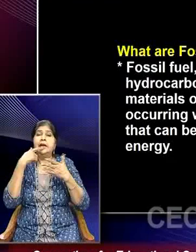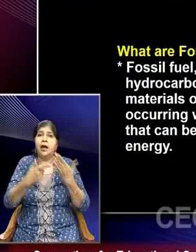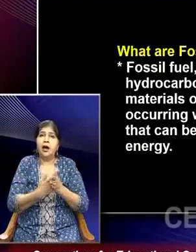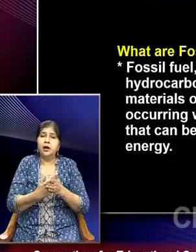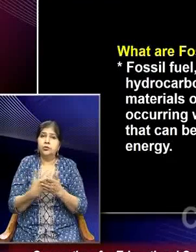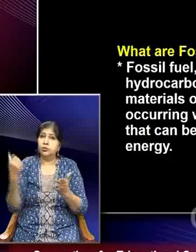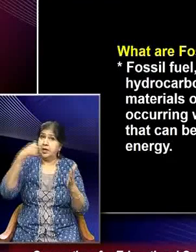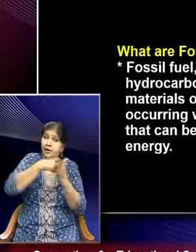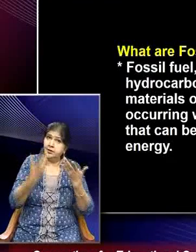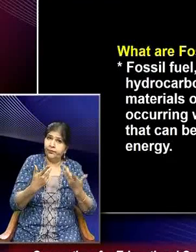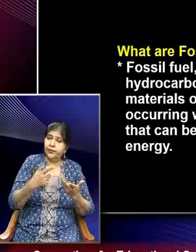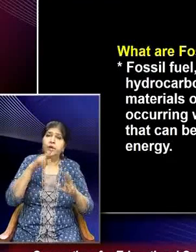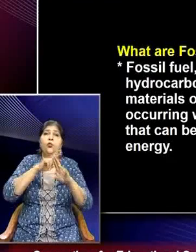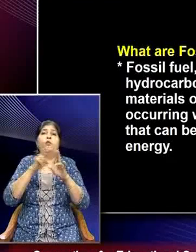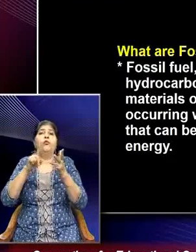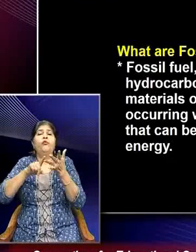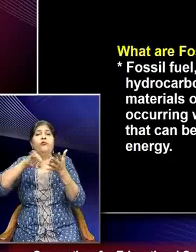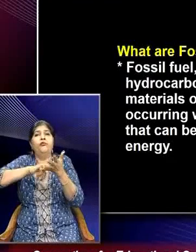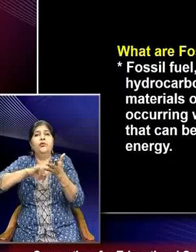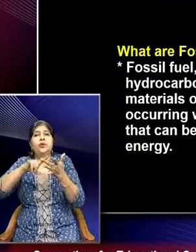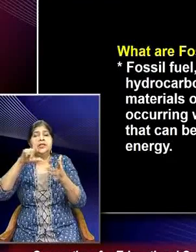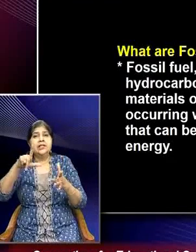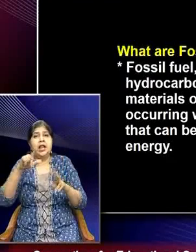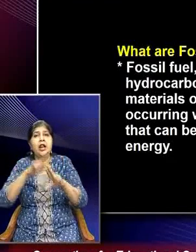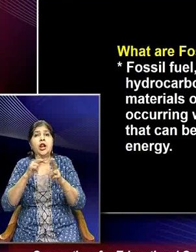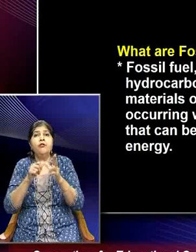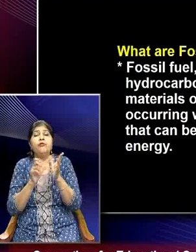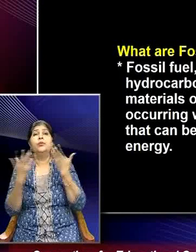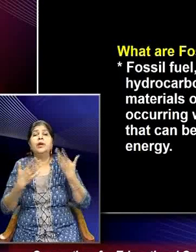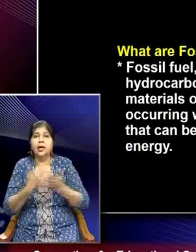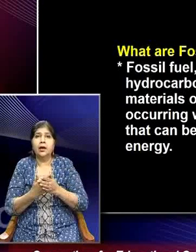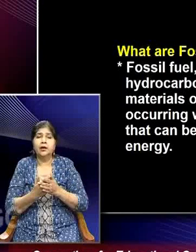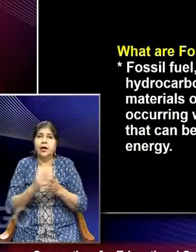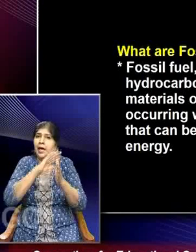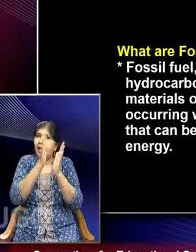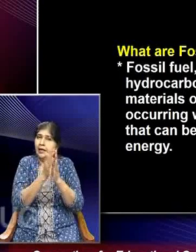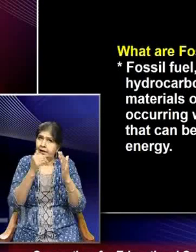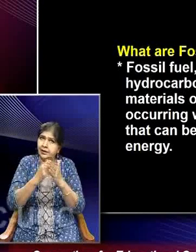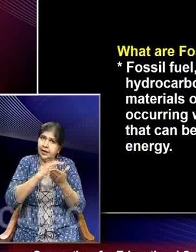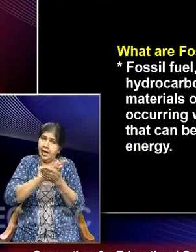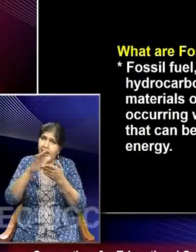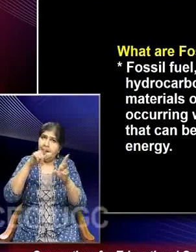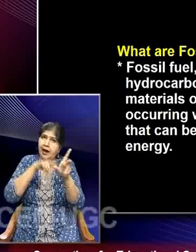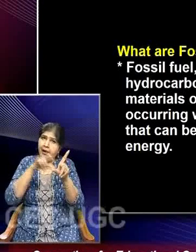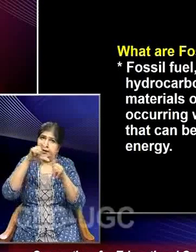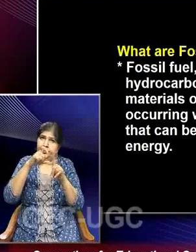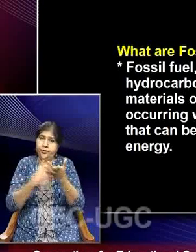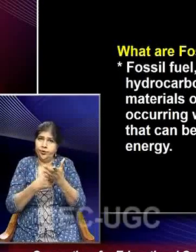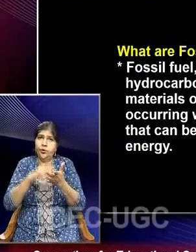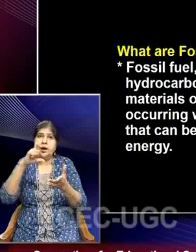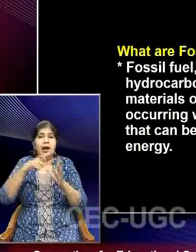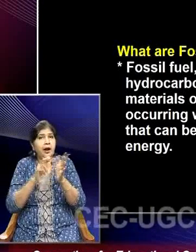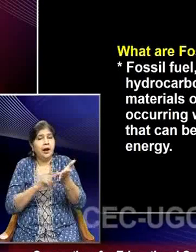Fossil fuels, any class of hydrocarbon containing materials of biological origin